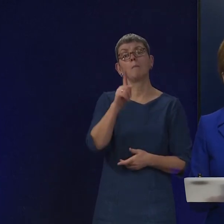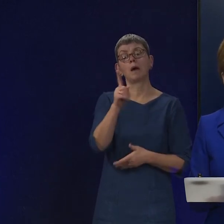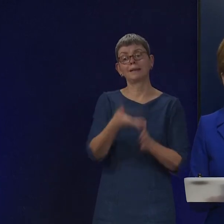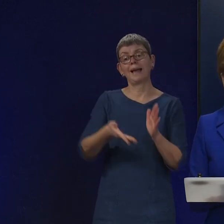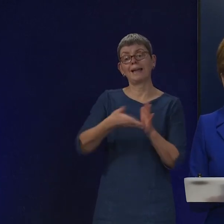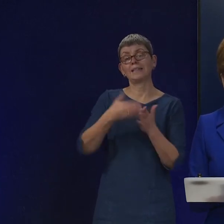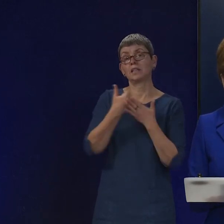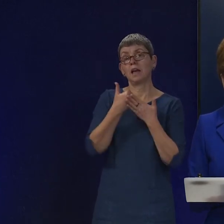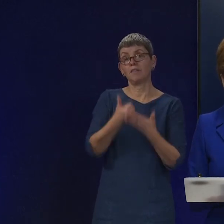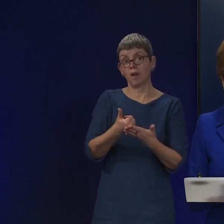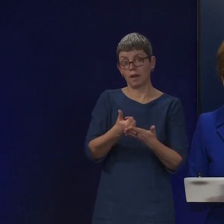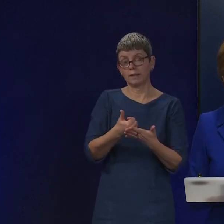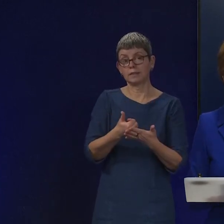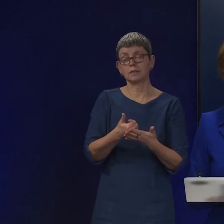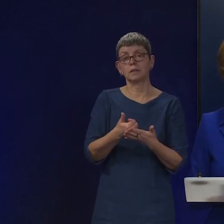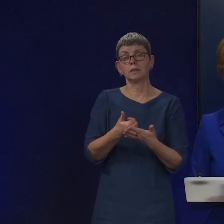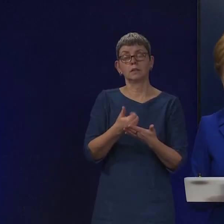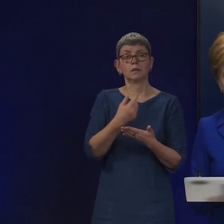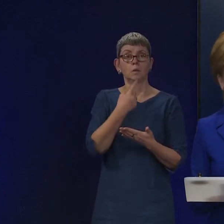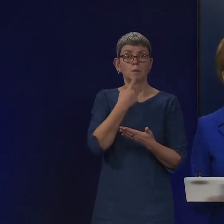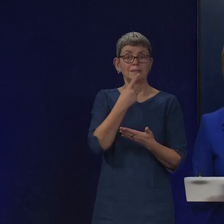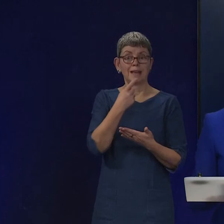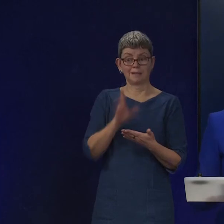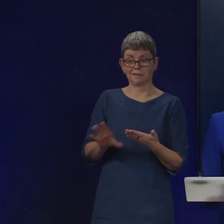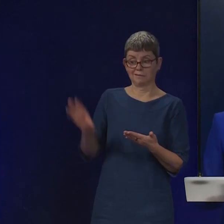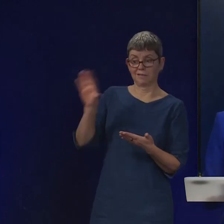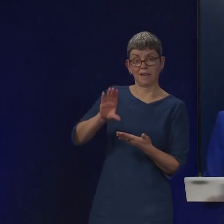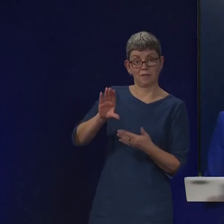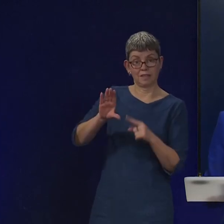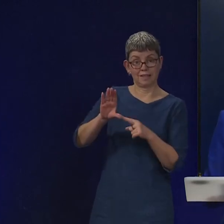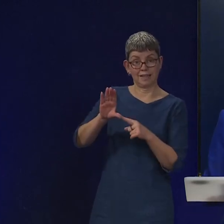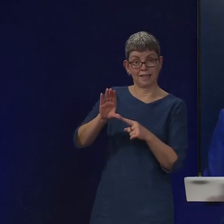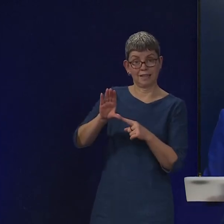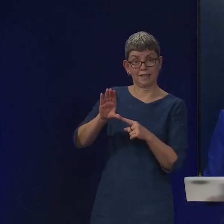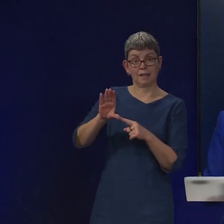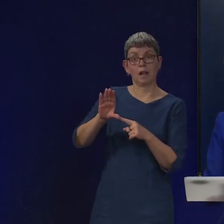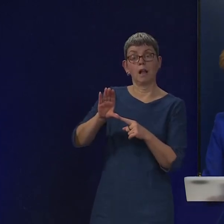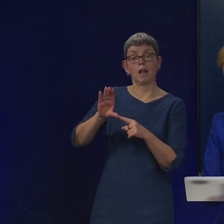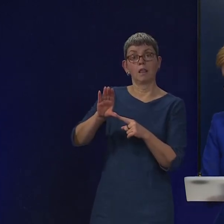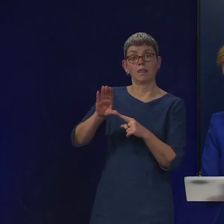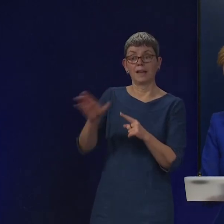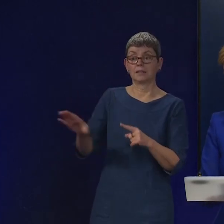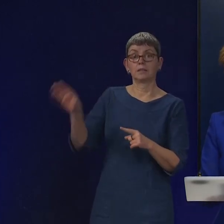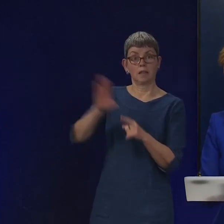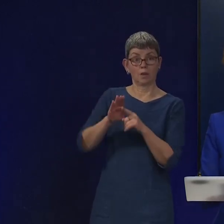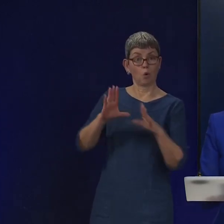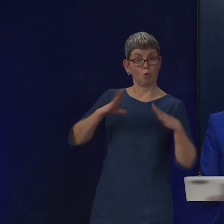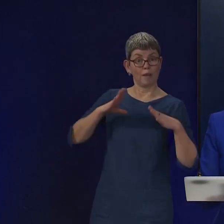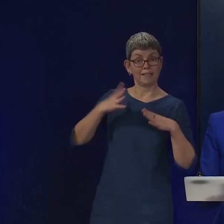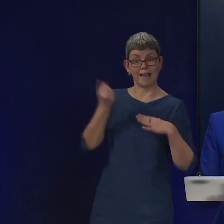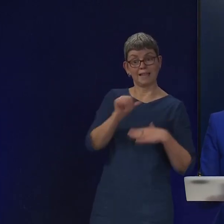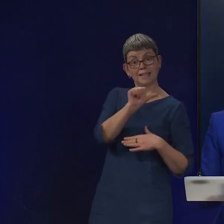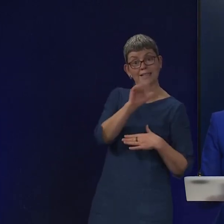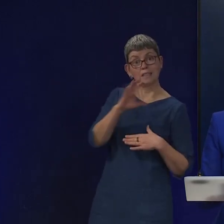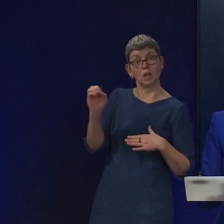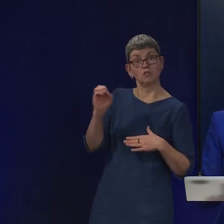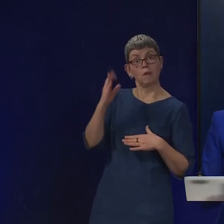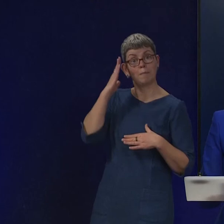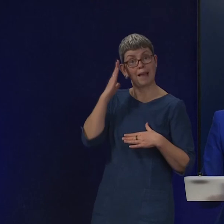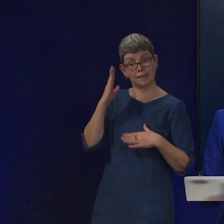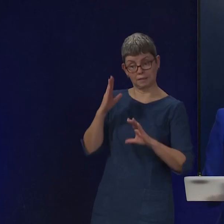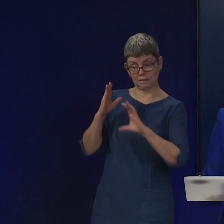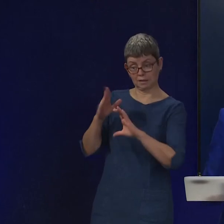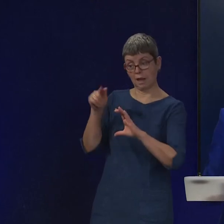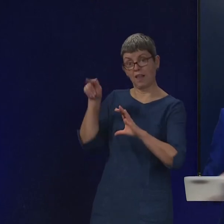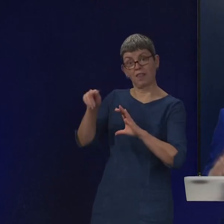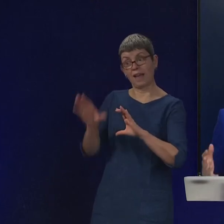announced the commitment to fund last week is on top of 600 beds that are being used for interim care already